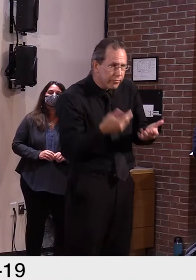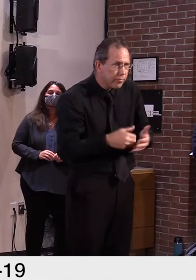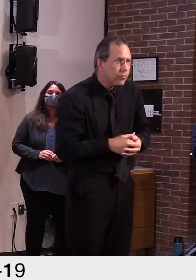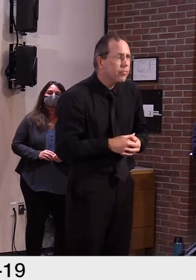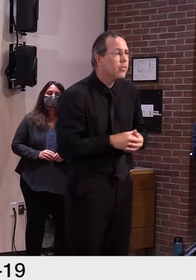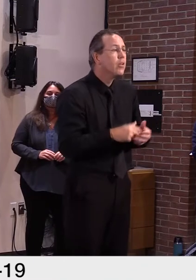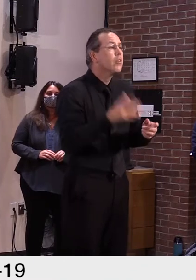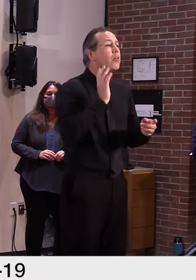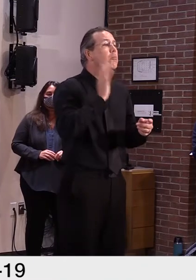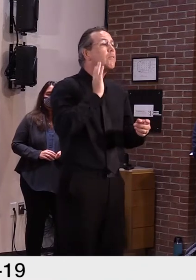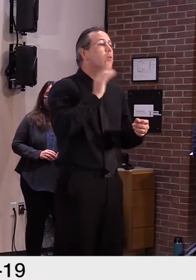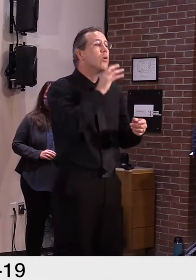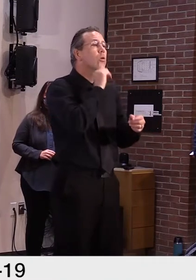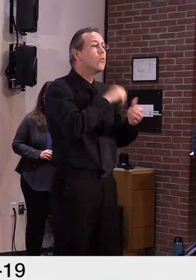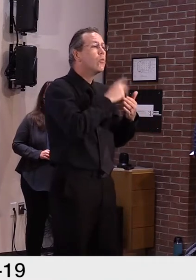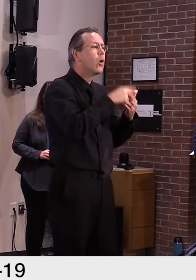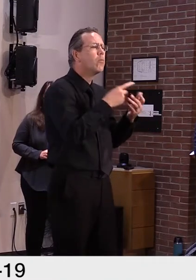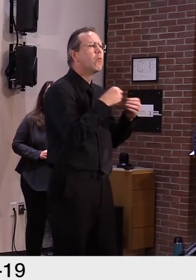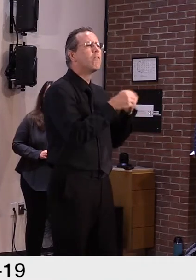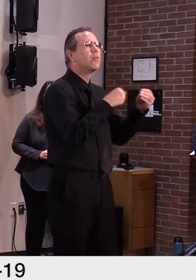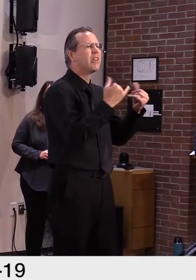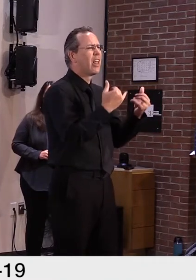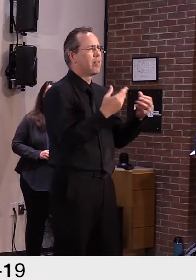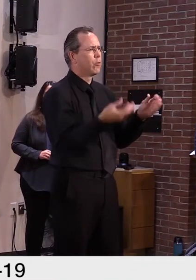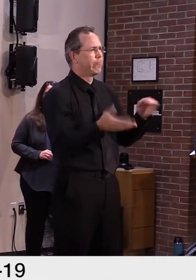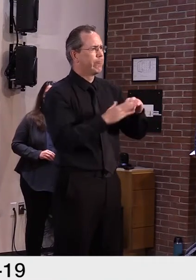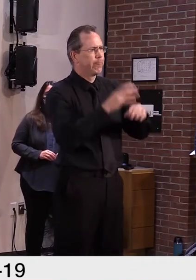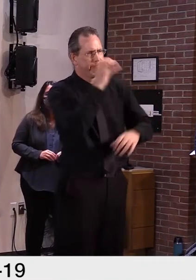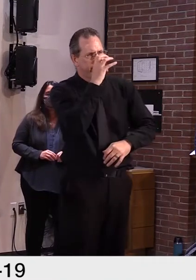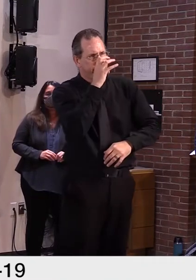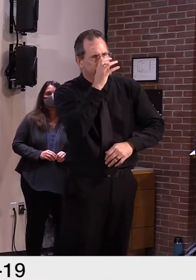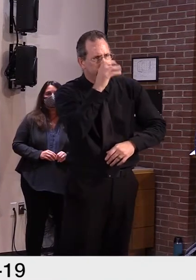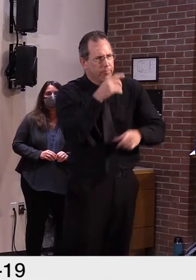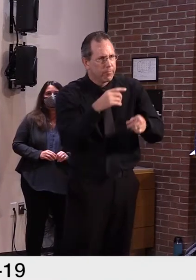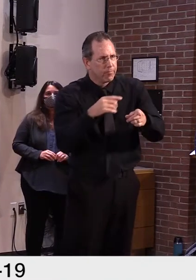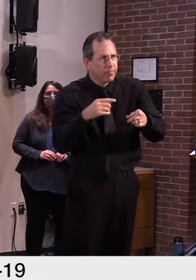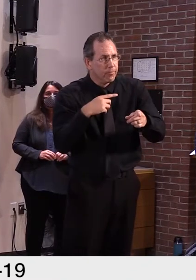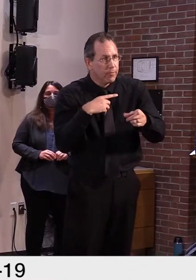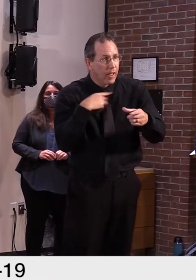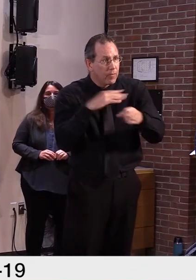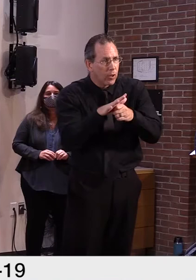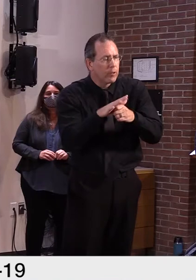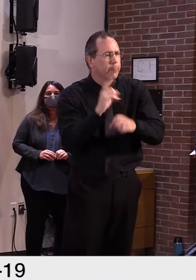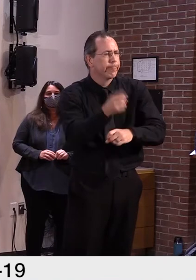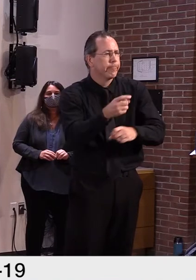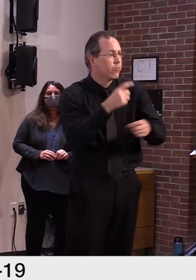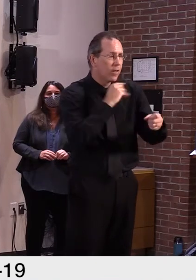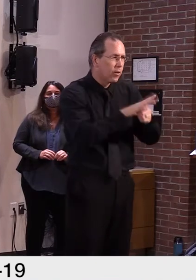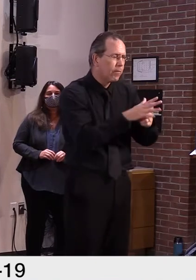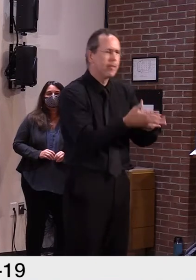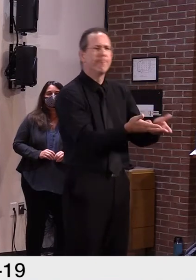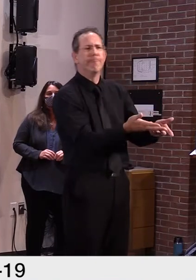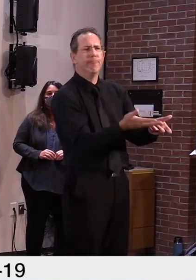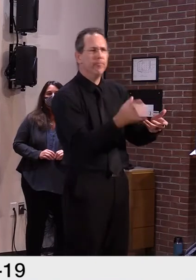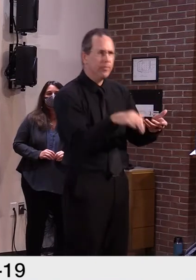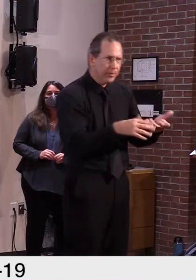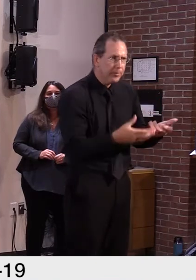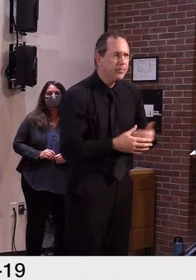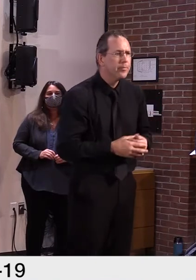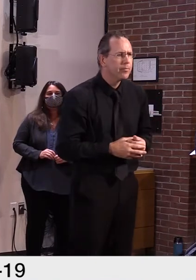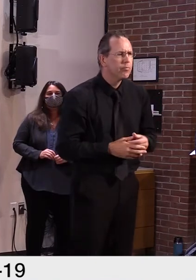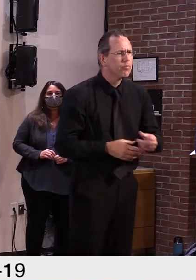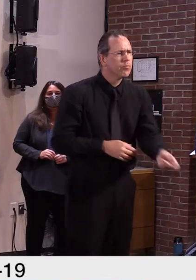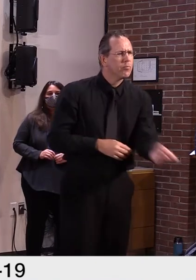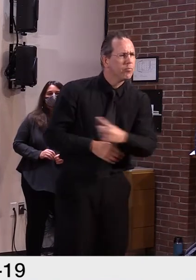And there's another sum of money, I don't know what it is, that is going to be used